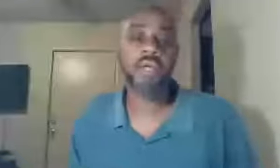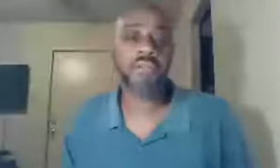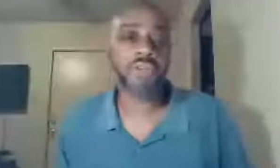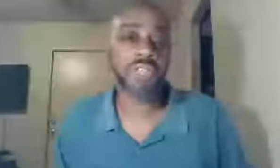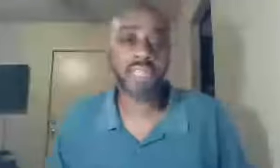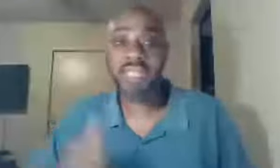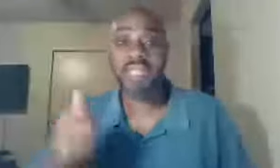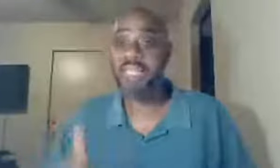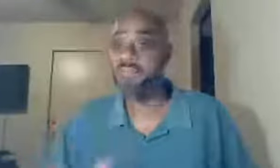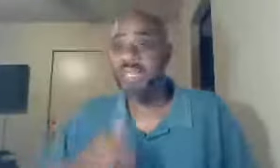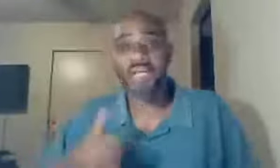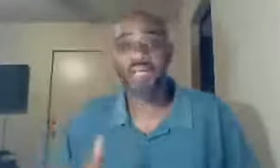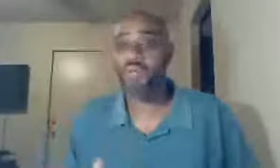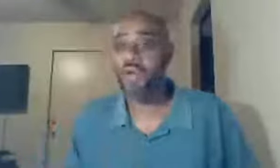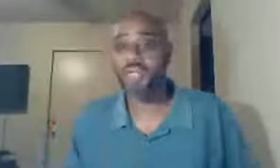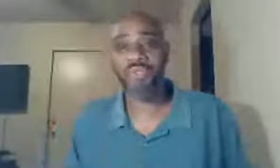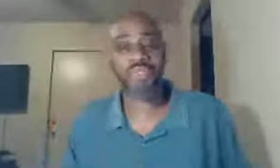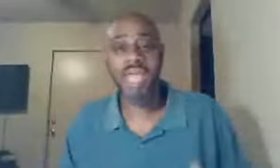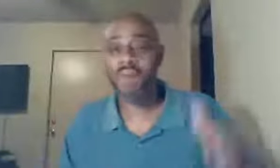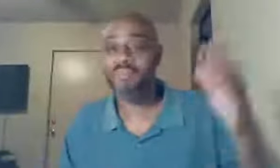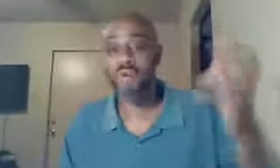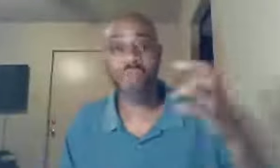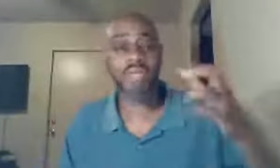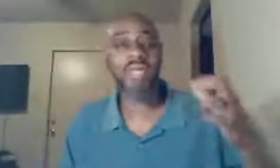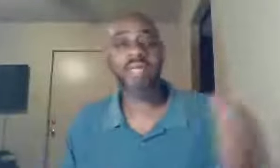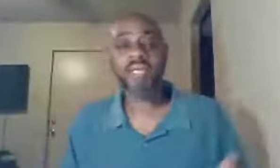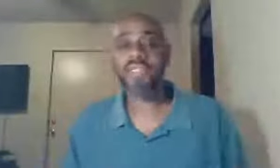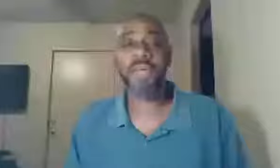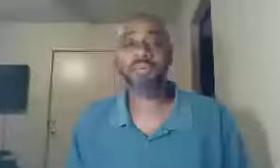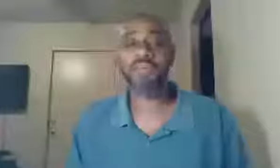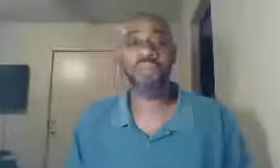verse six, he that has begun a good work, and you shall perform it, chapter two,